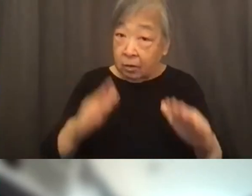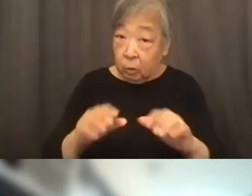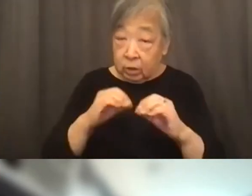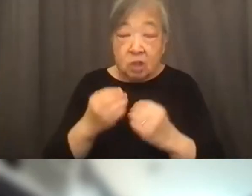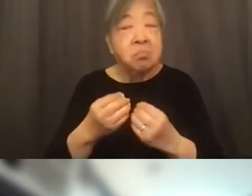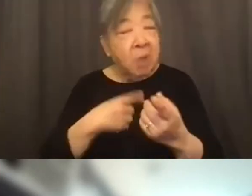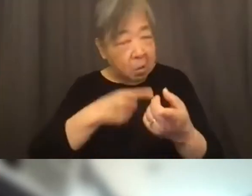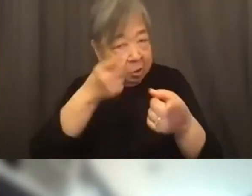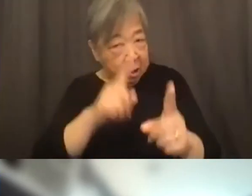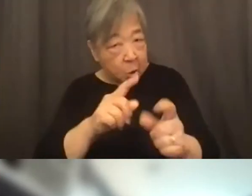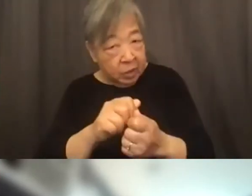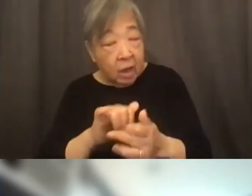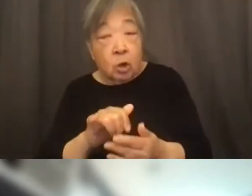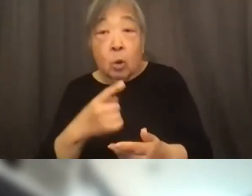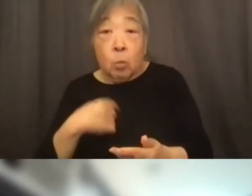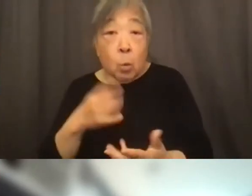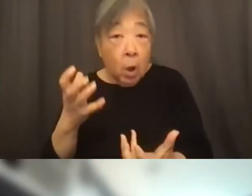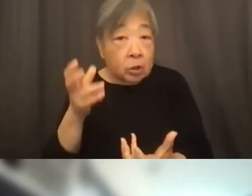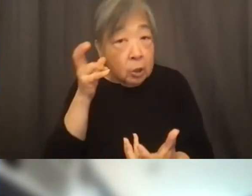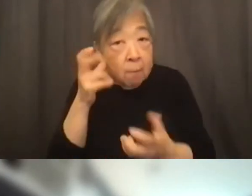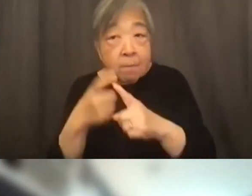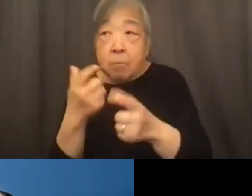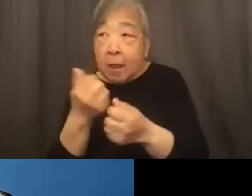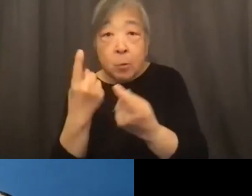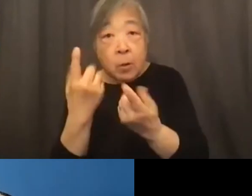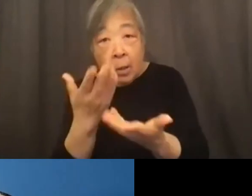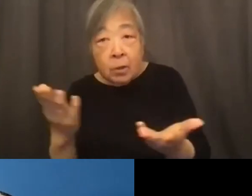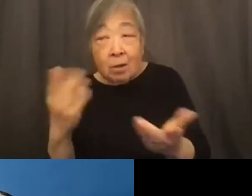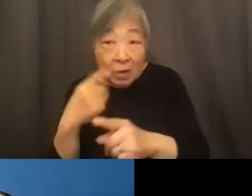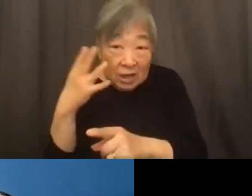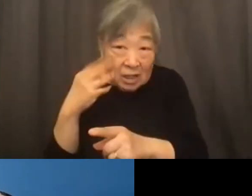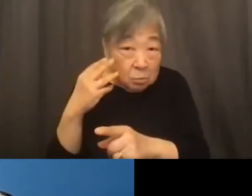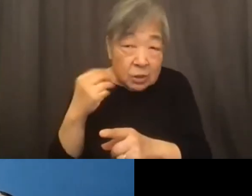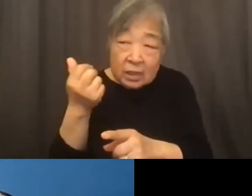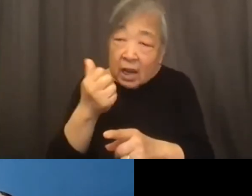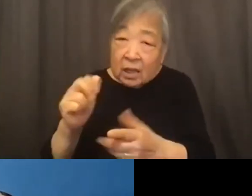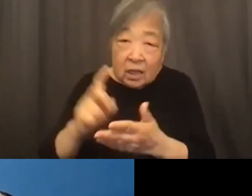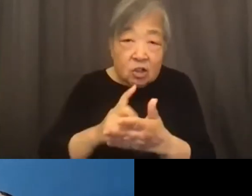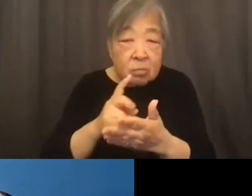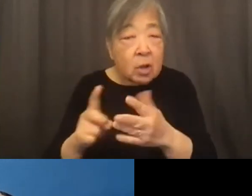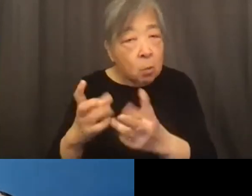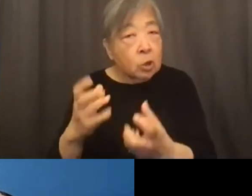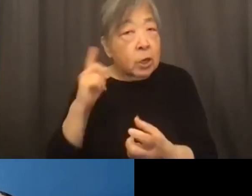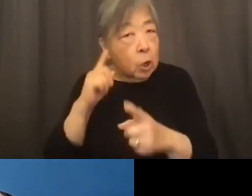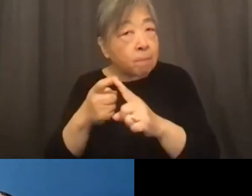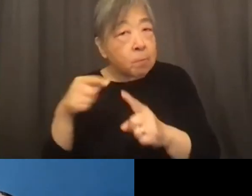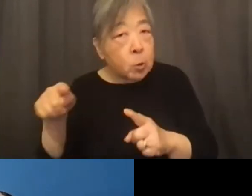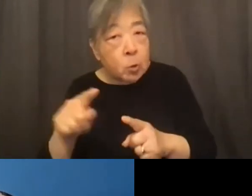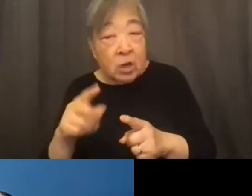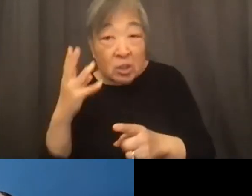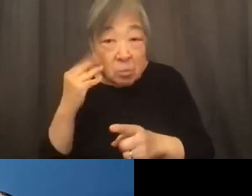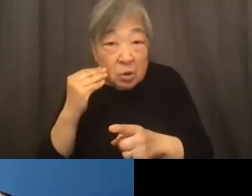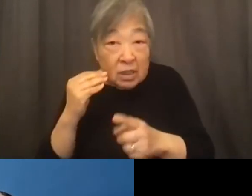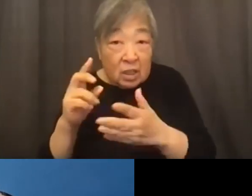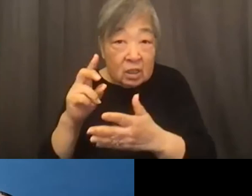definitely want to hear from everybody out there who is experiencing any type of discrimination or harassment in their housing